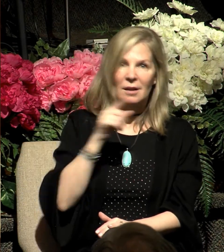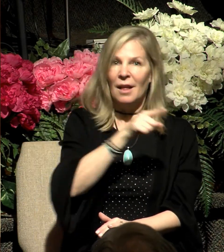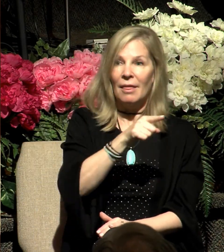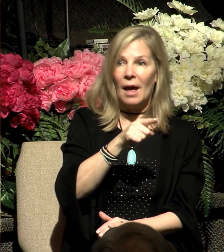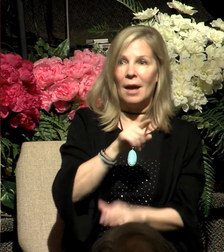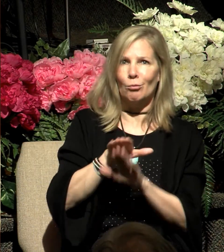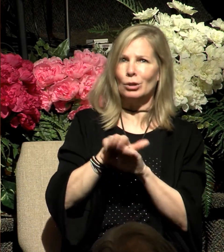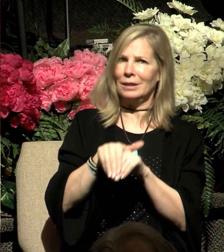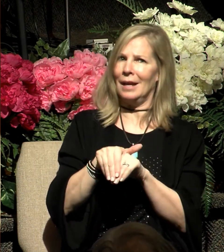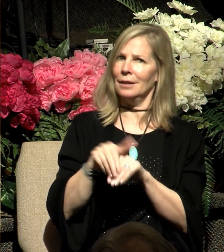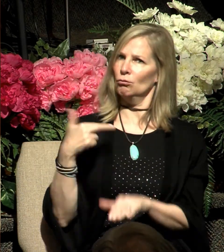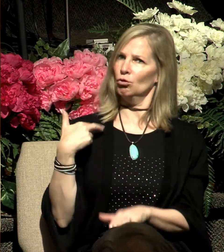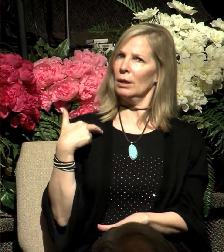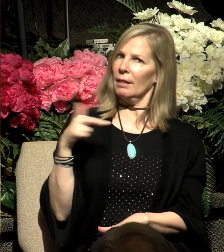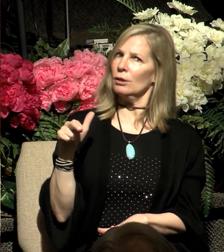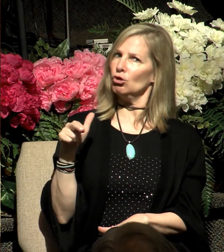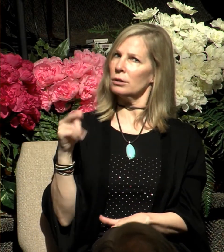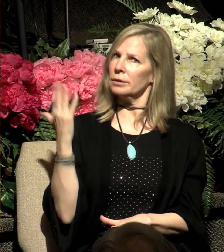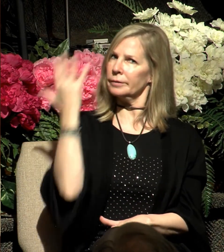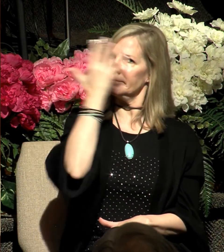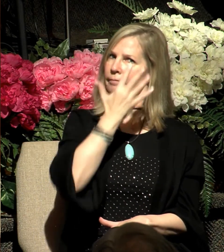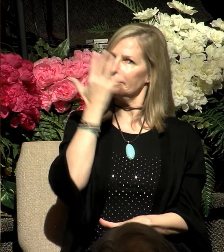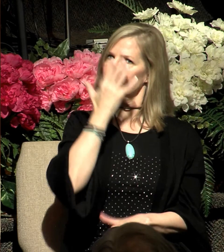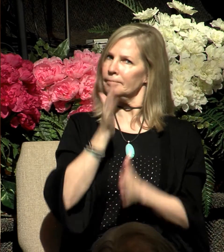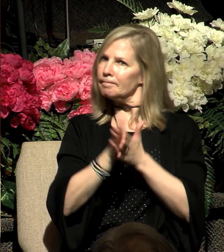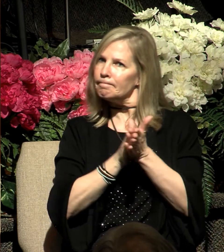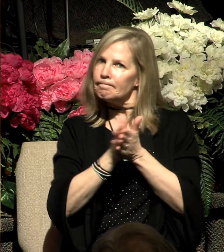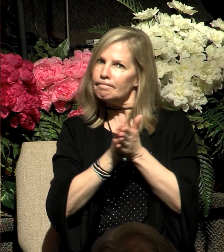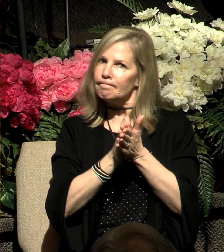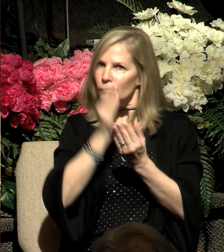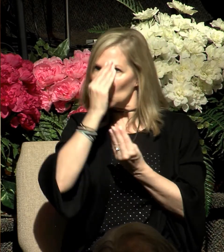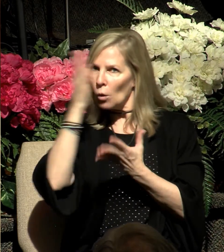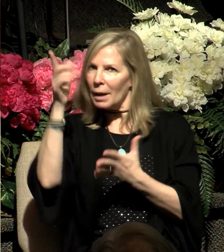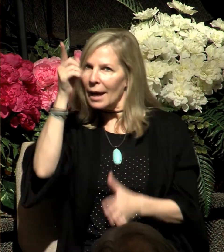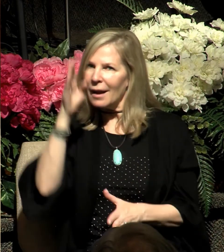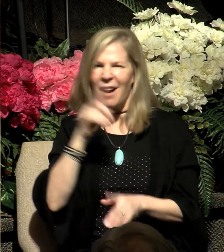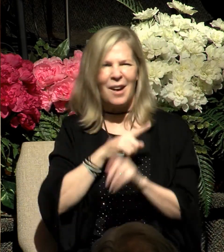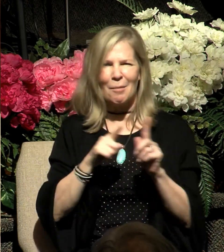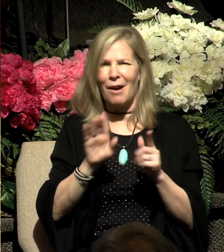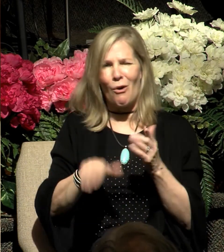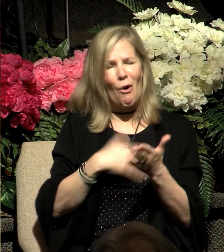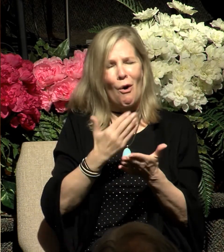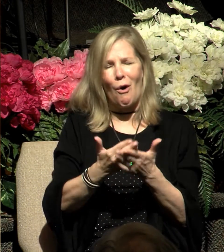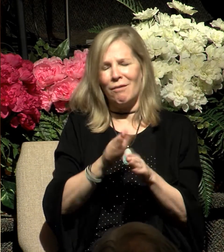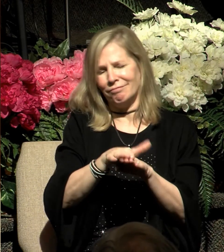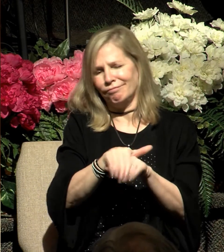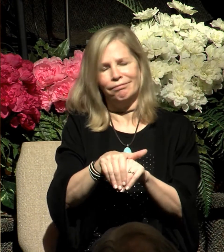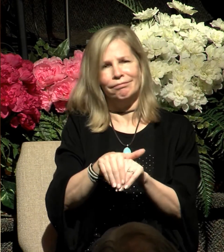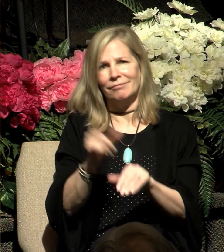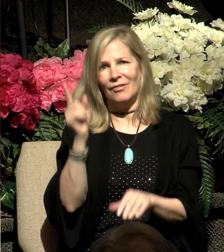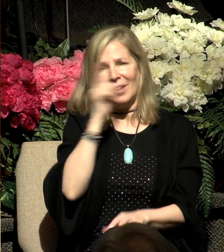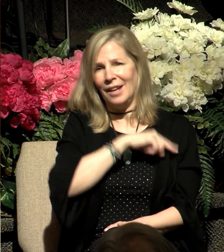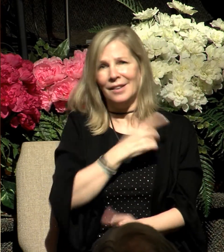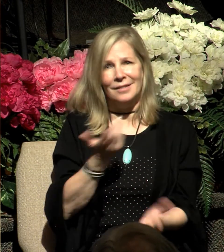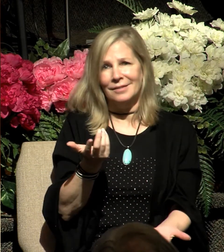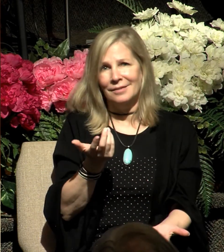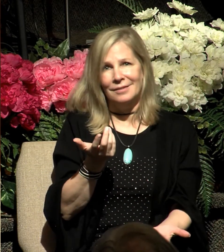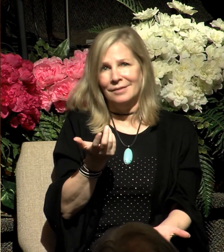religious. They pretended to be zealous in obeying God, but it was all a pretense for the most part and the